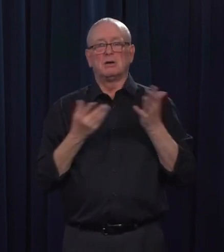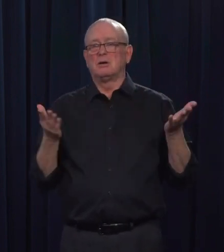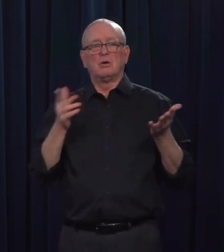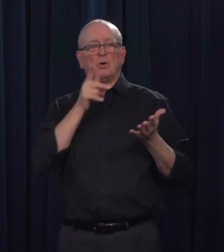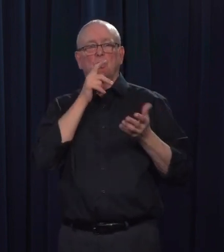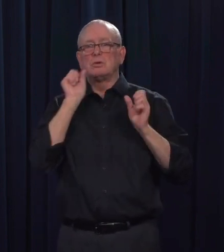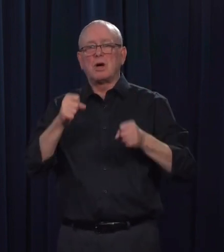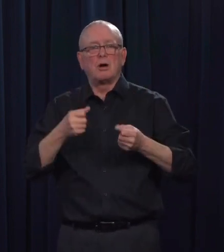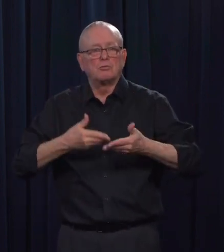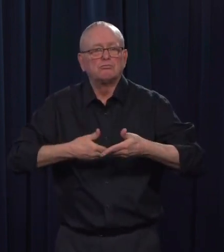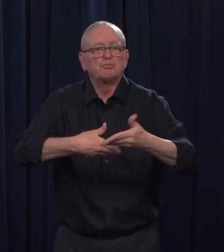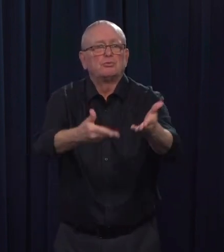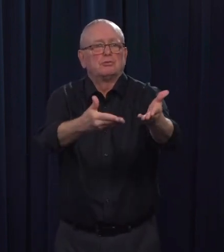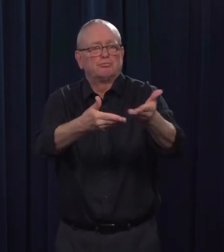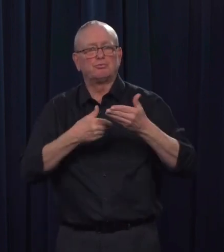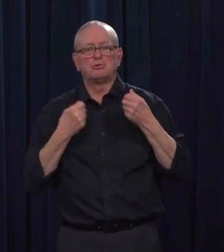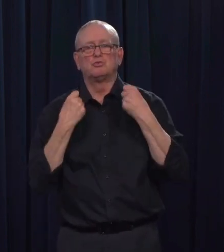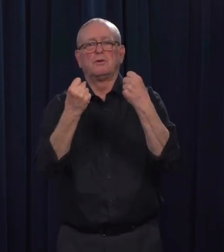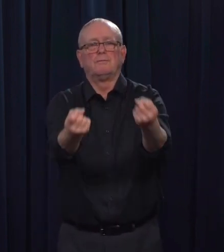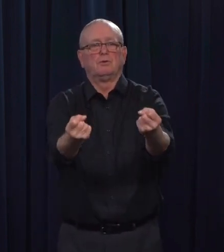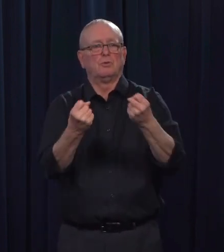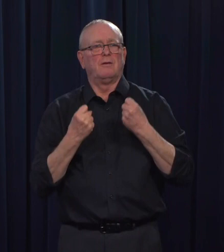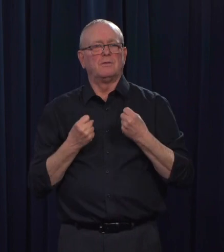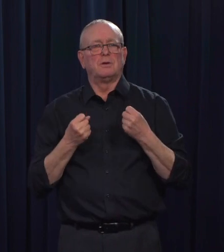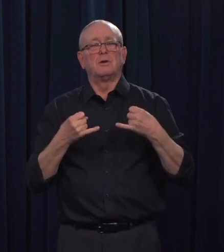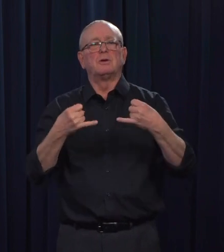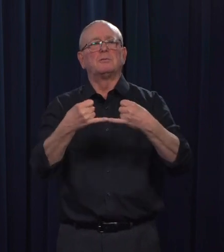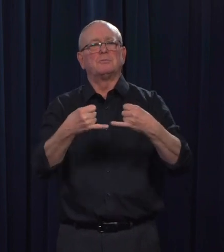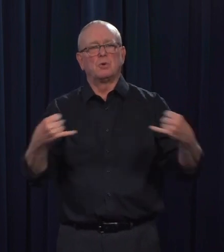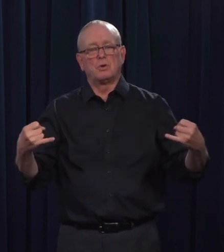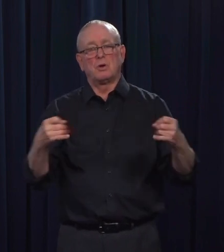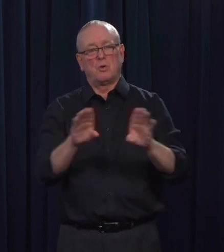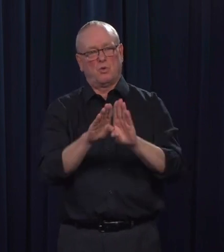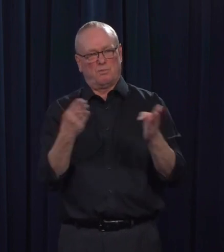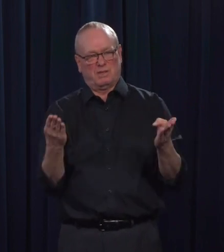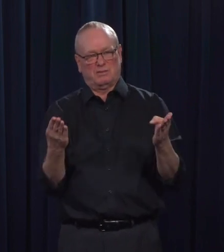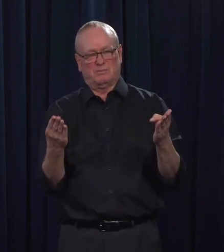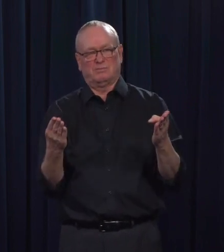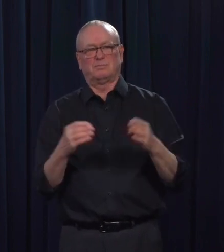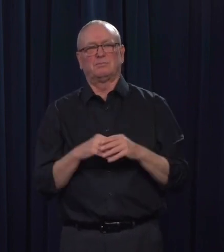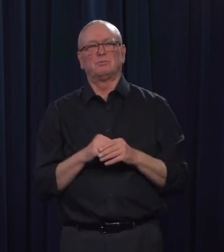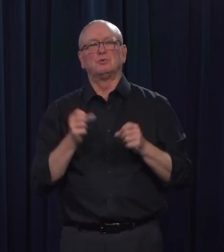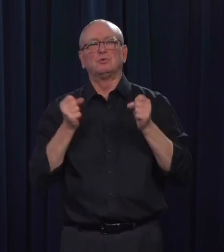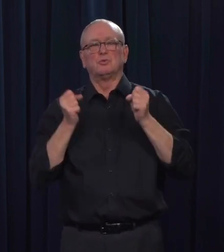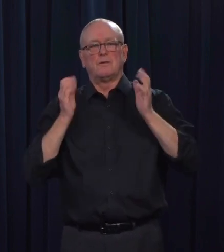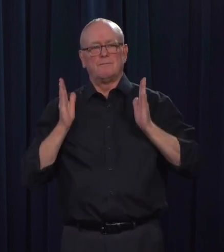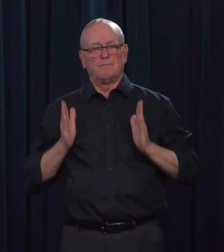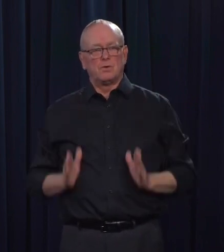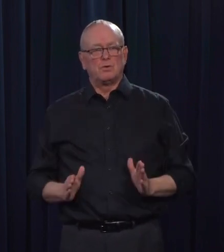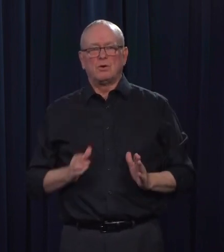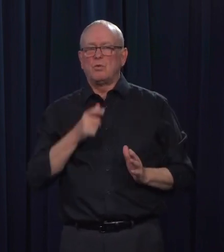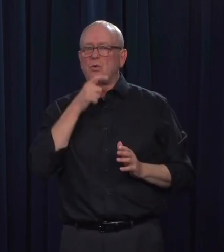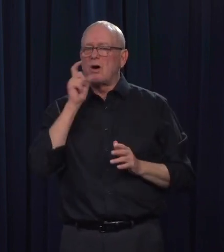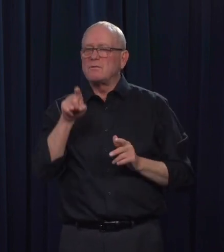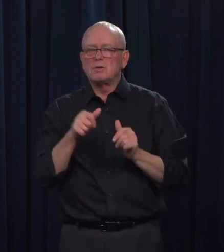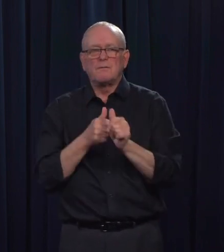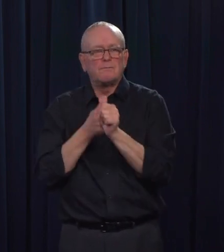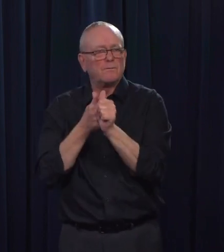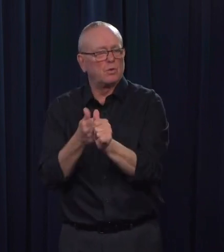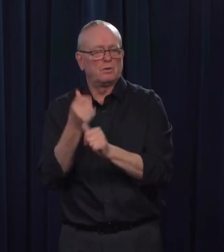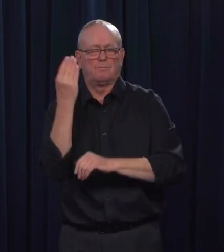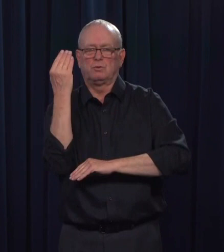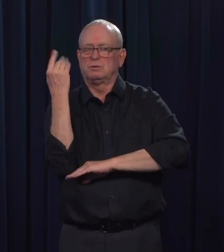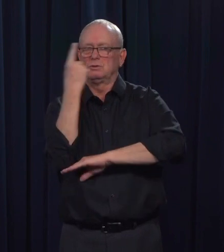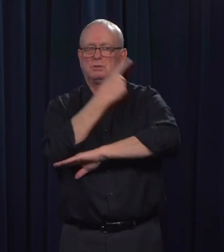want to make sure that remains open. The provisions to make sure that the self-isolating provisions for truck drivers was, that they are